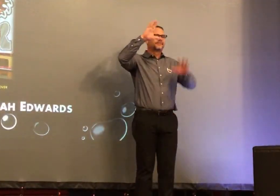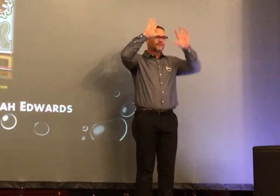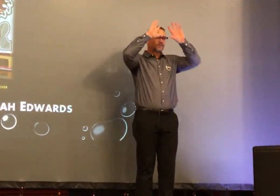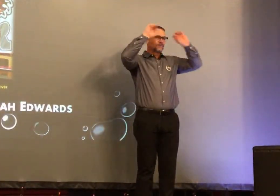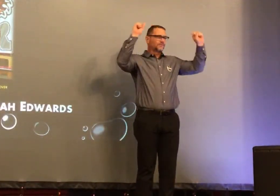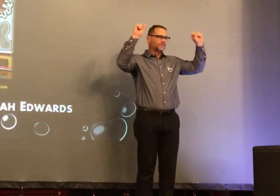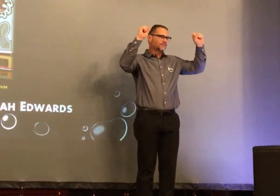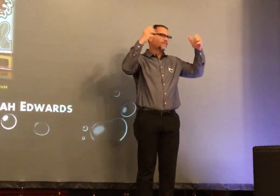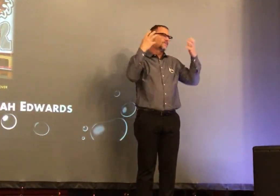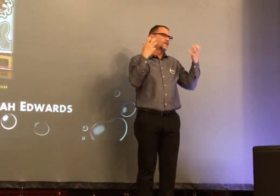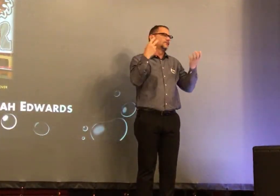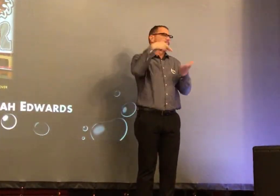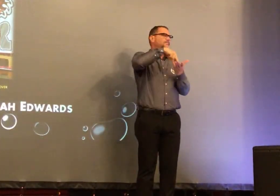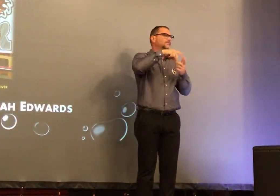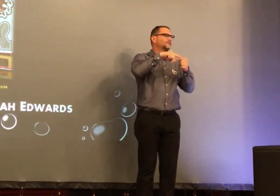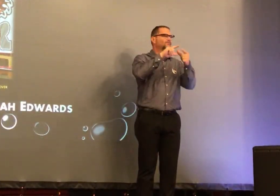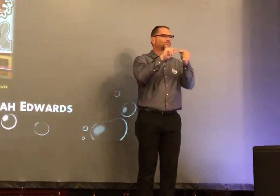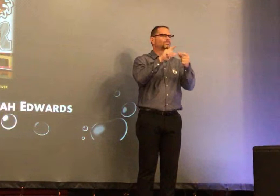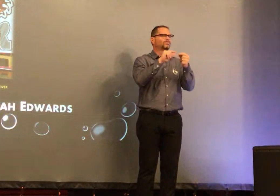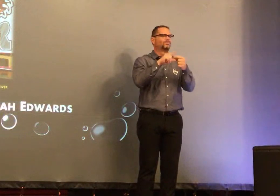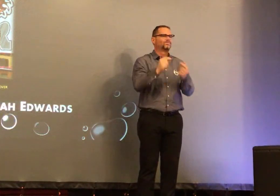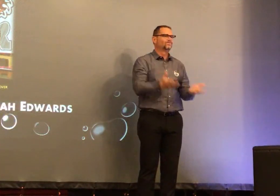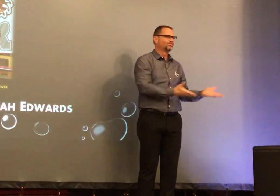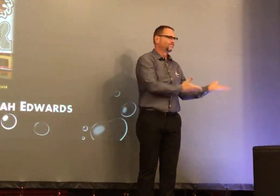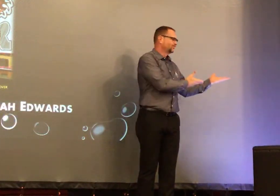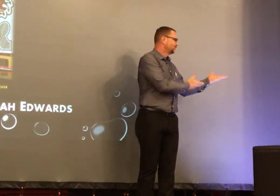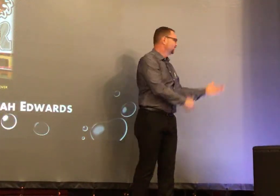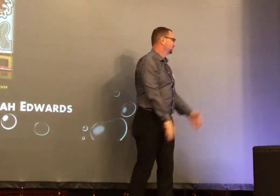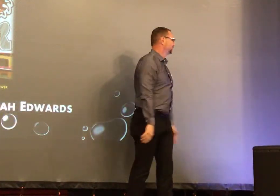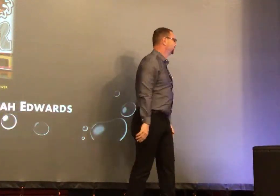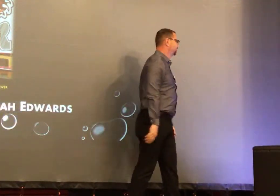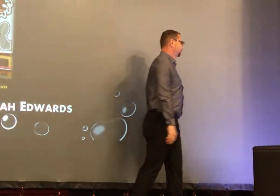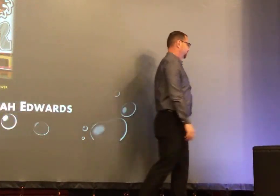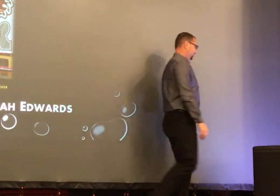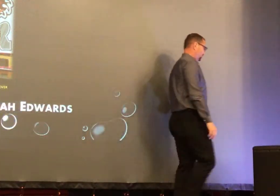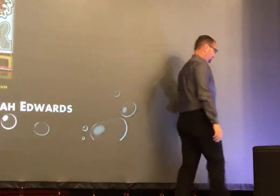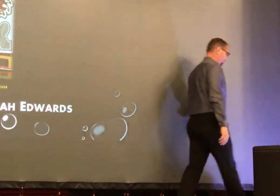Next up, we have our ASBG president, who would like to say a few words.